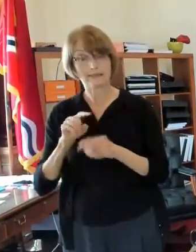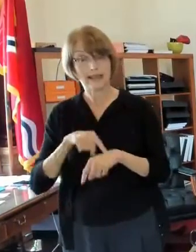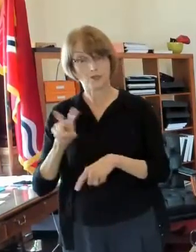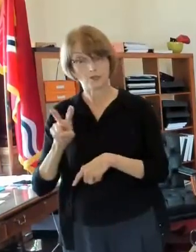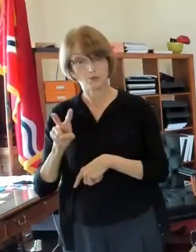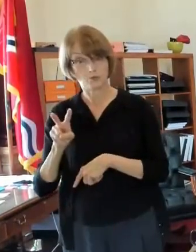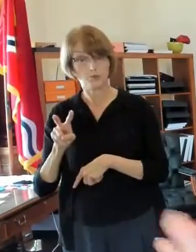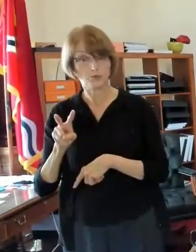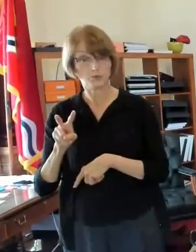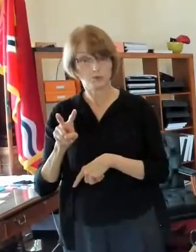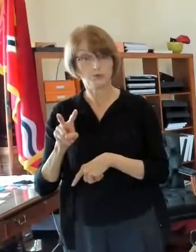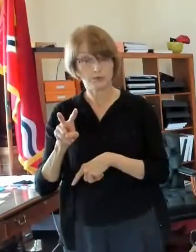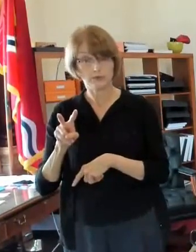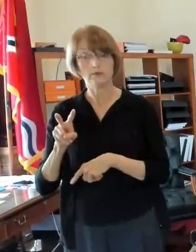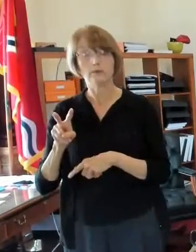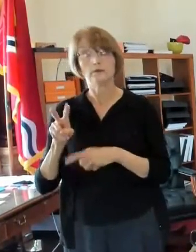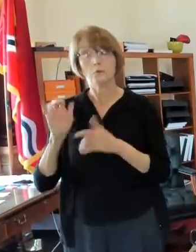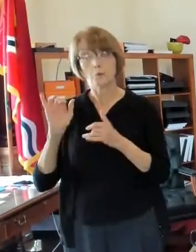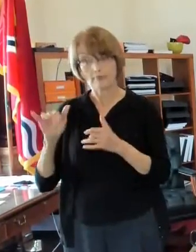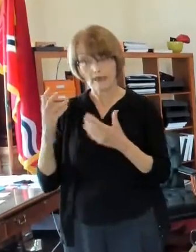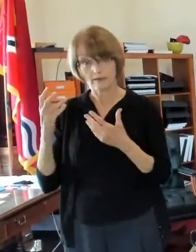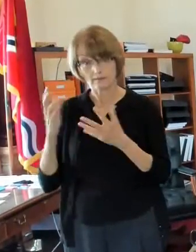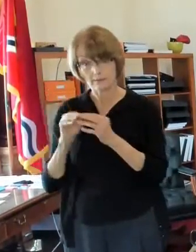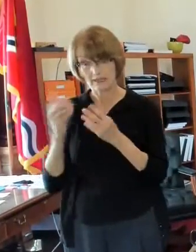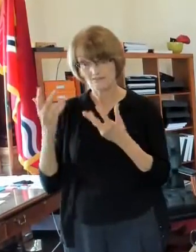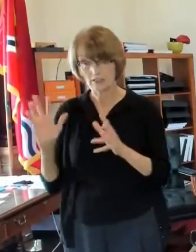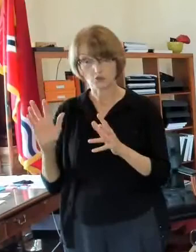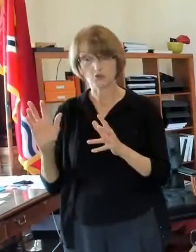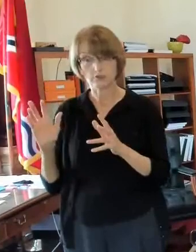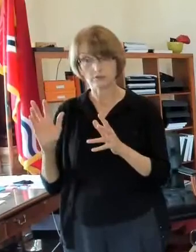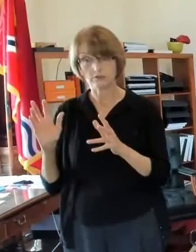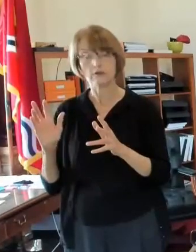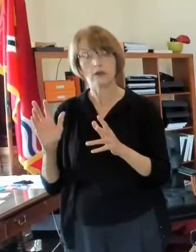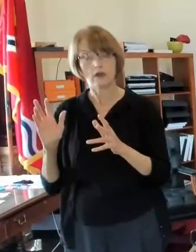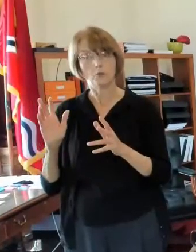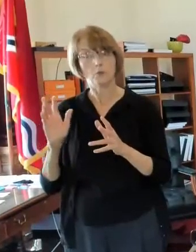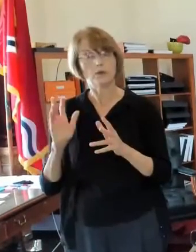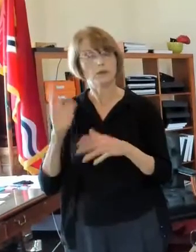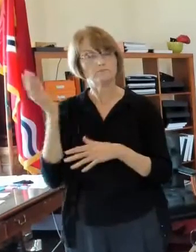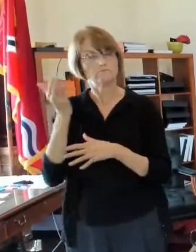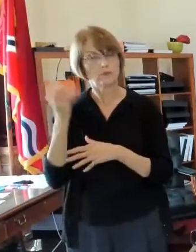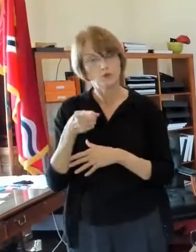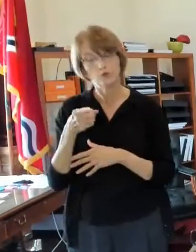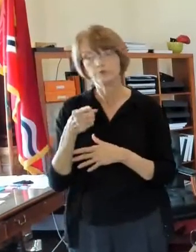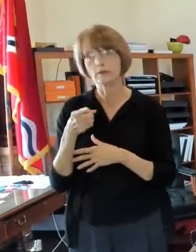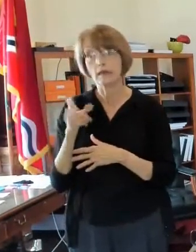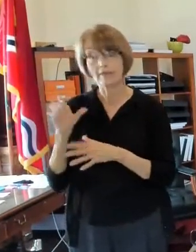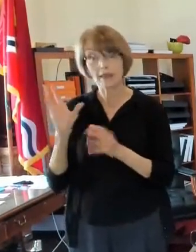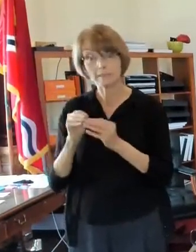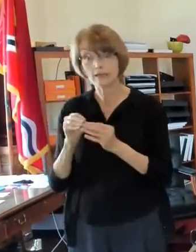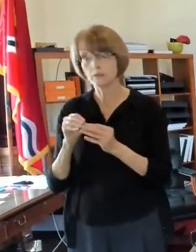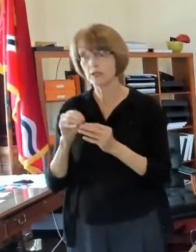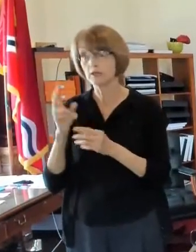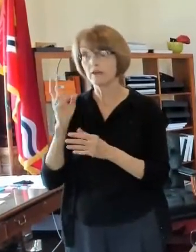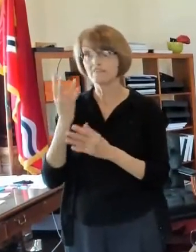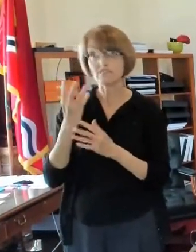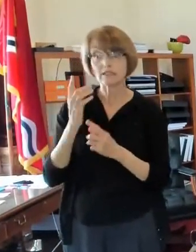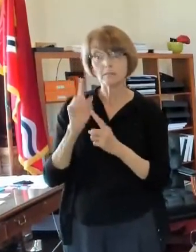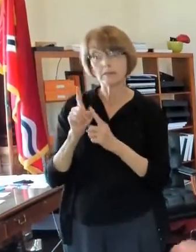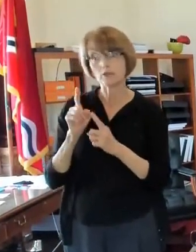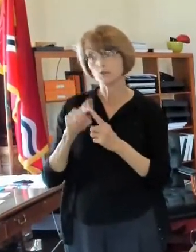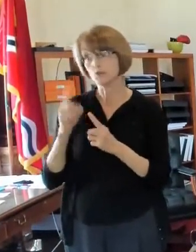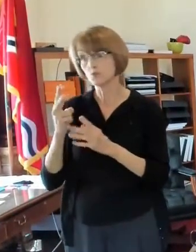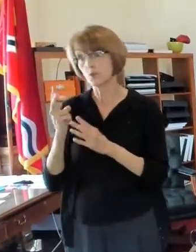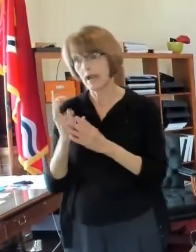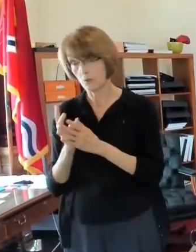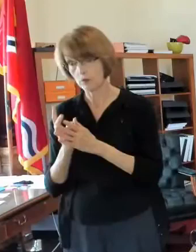come to you just as soon as that's over that can be anywhere from 15 minutes to two hours and so as soon as that's